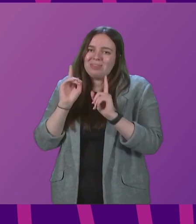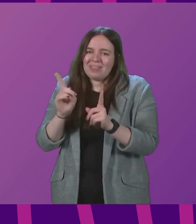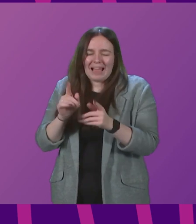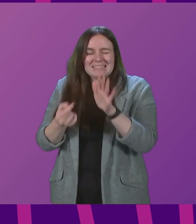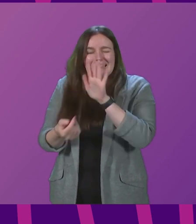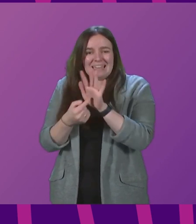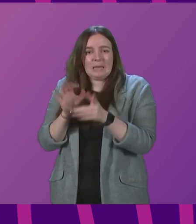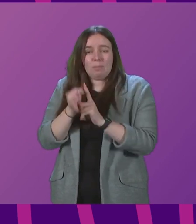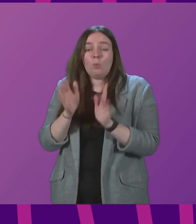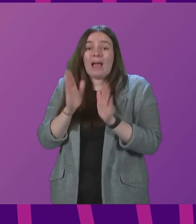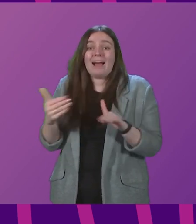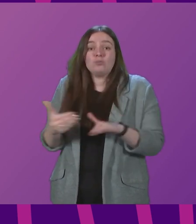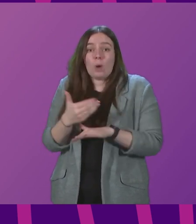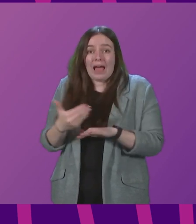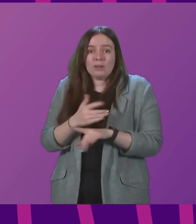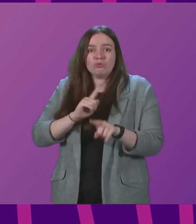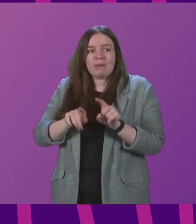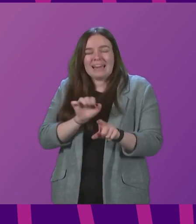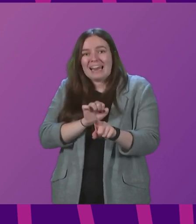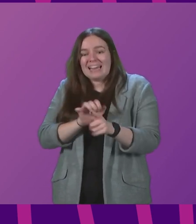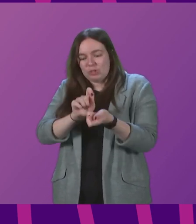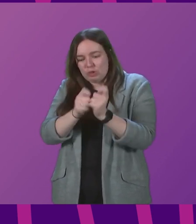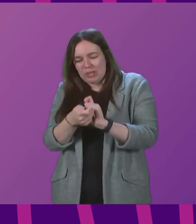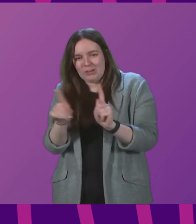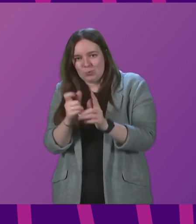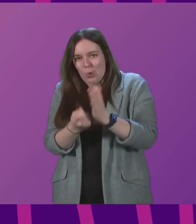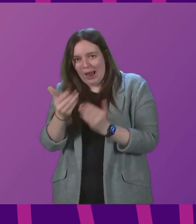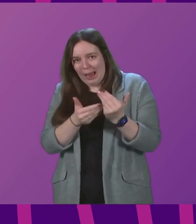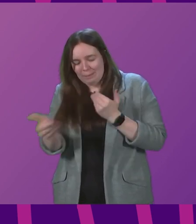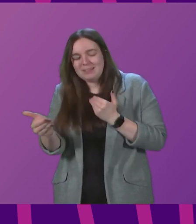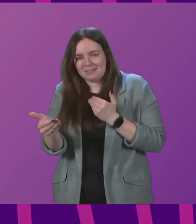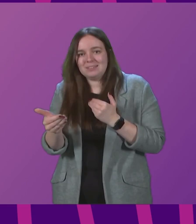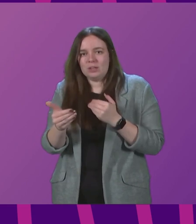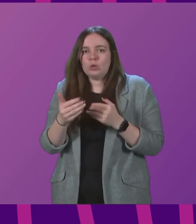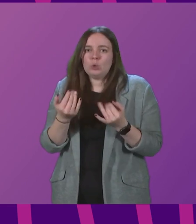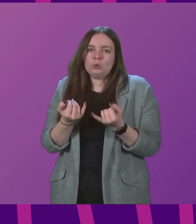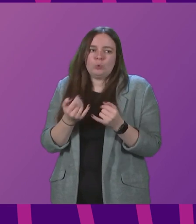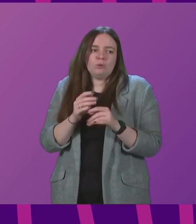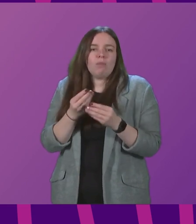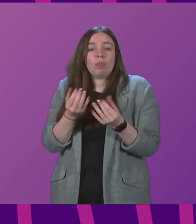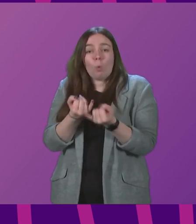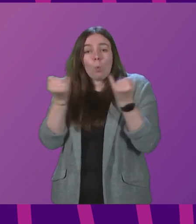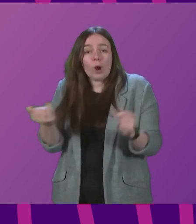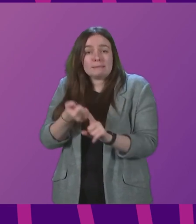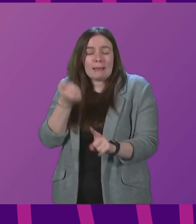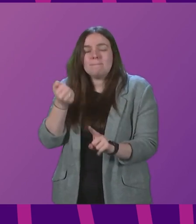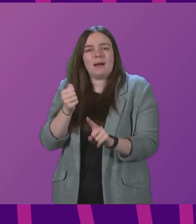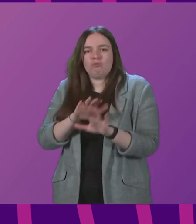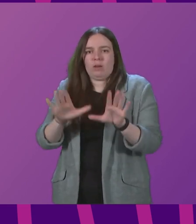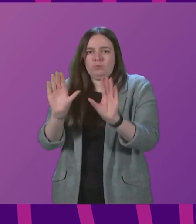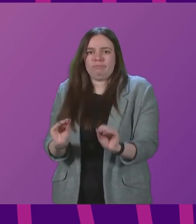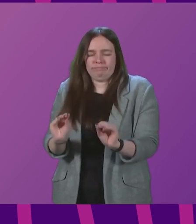point here. We have got to act to influence what happens over the next few weeks to avoid some of the worst impacts that will otherwise confront us.